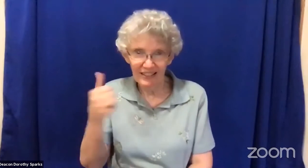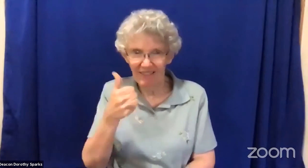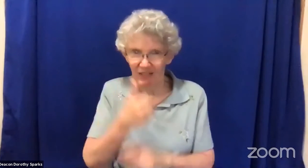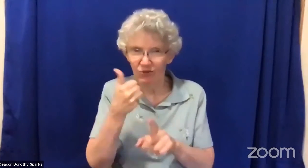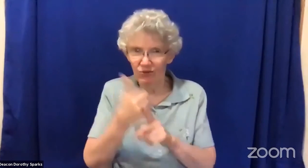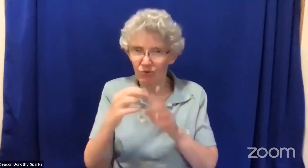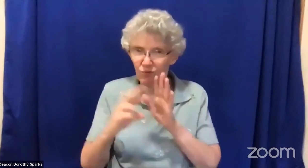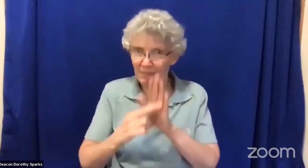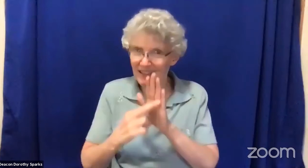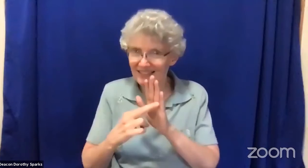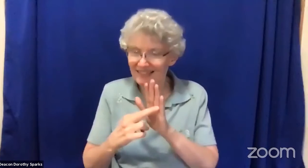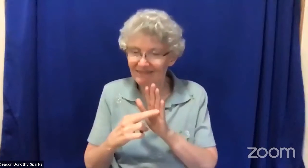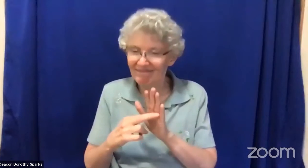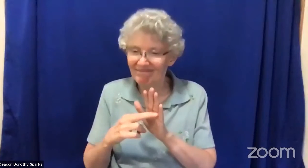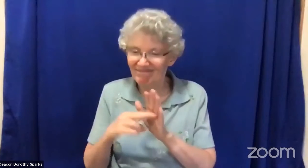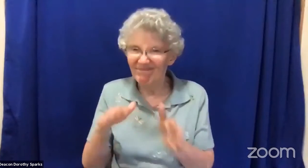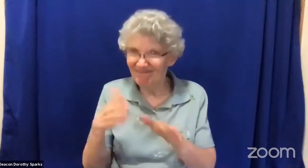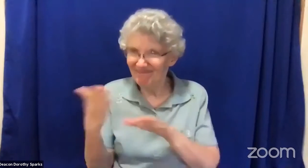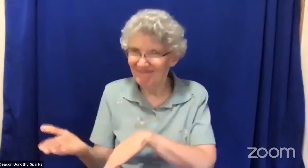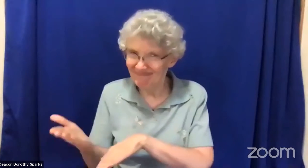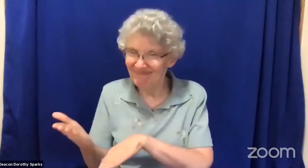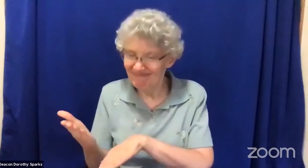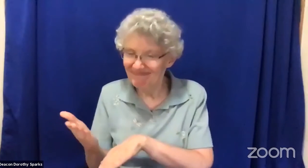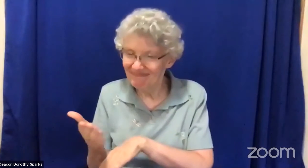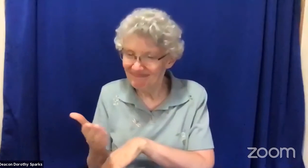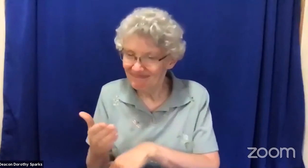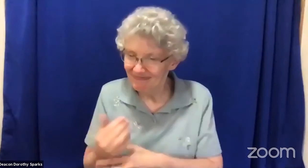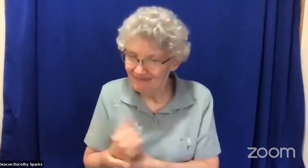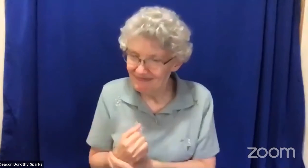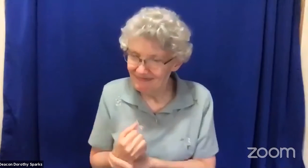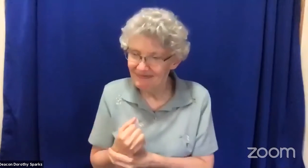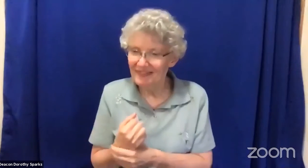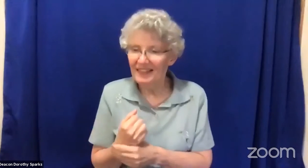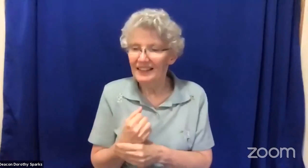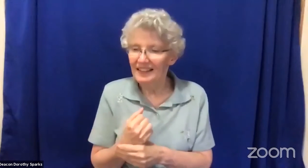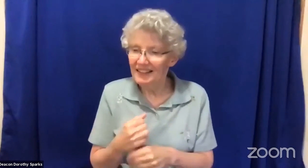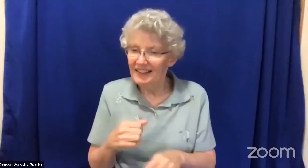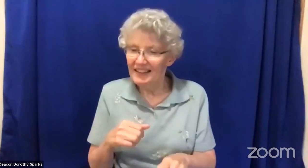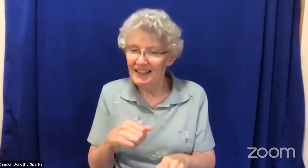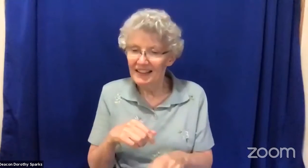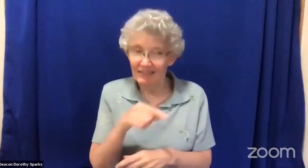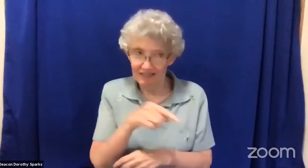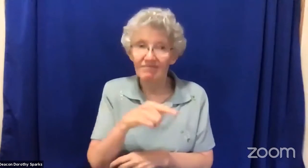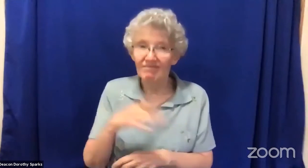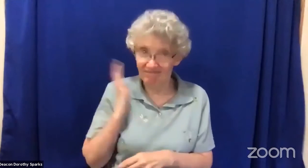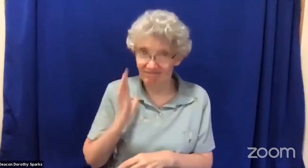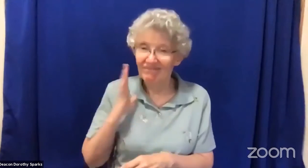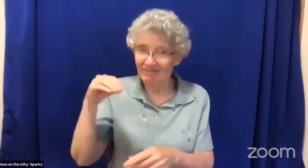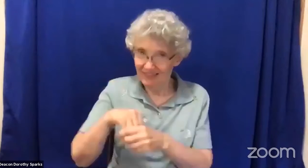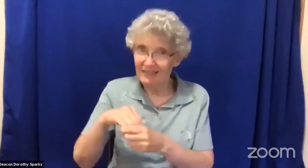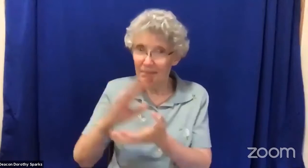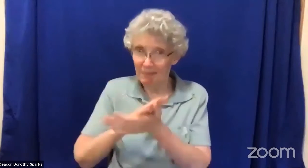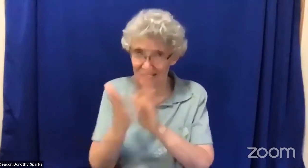And just recently, last week, John Lewis, who was a representative, had just passed away.